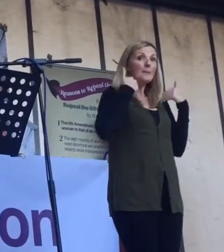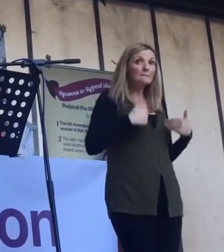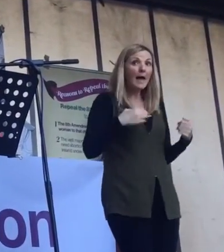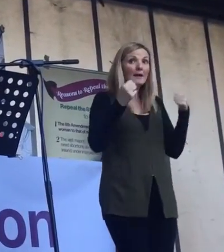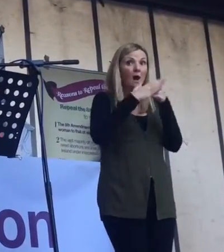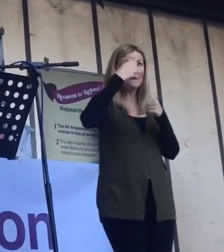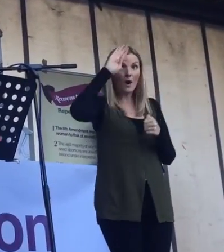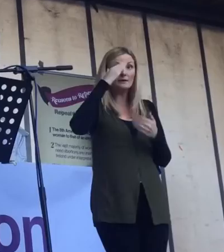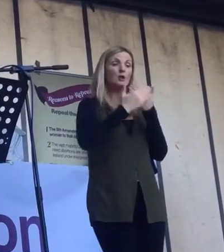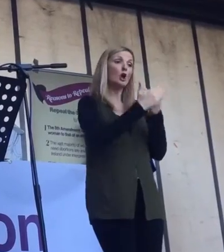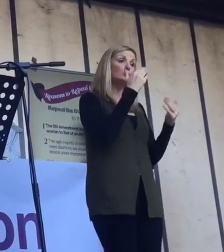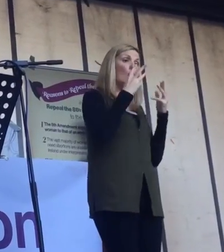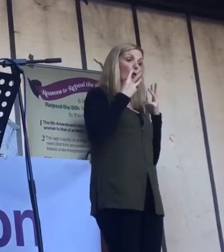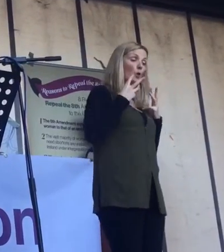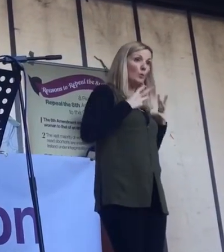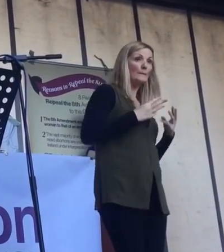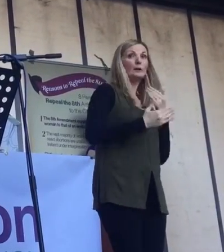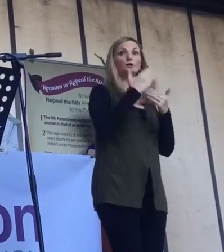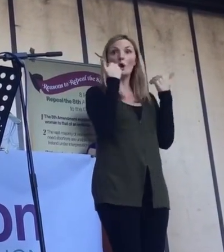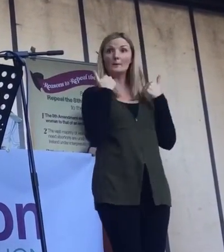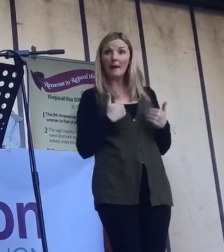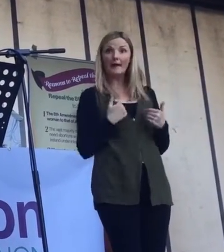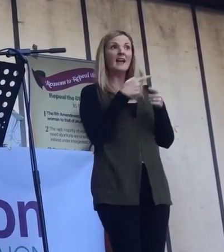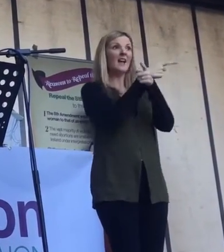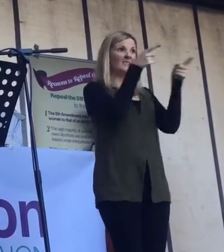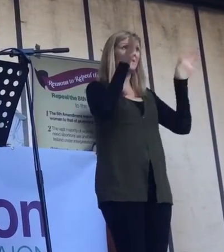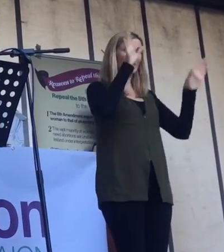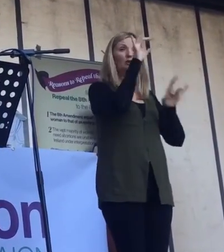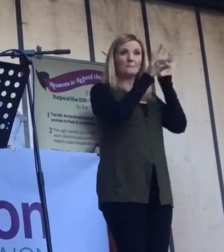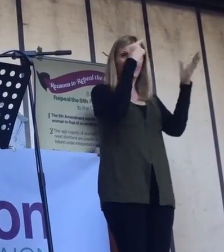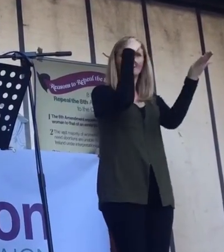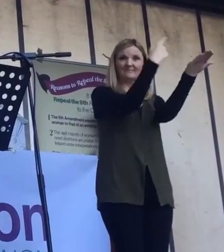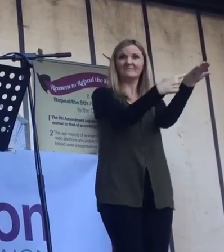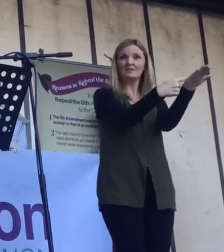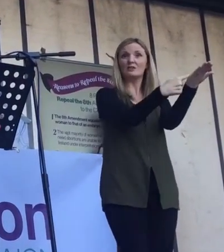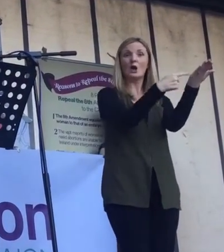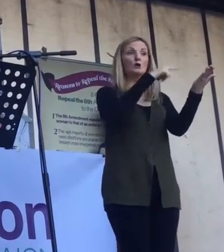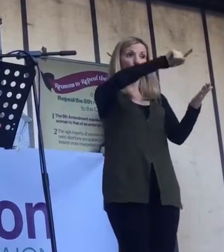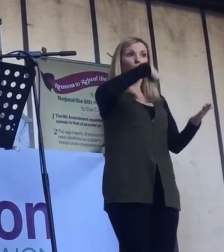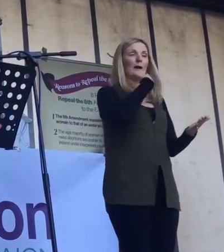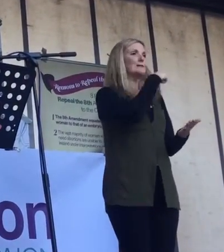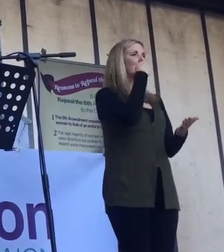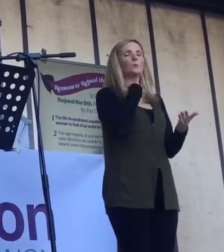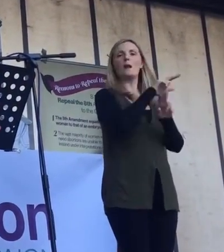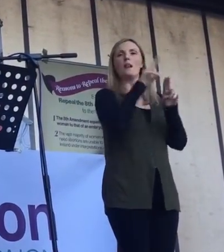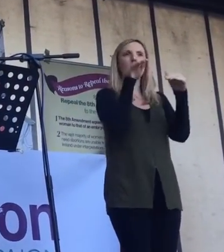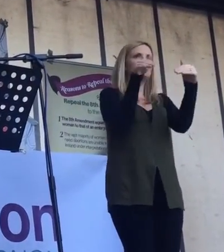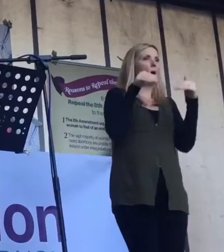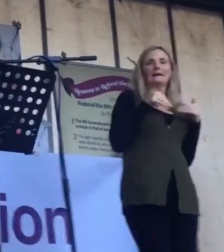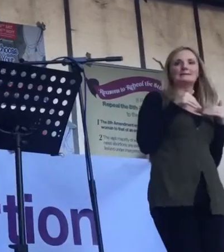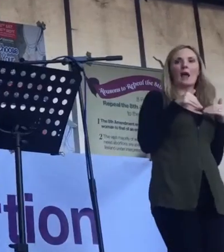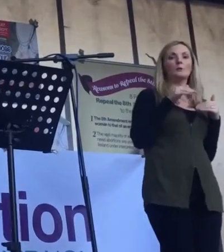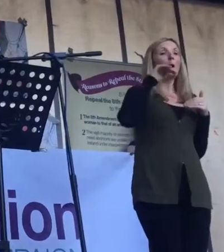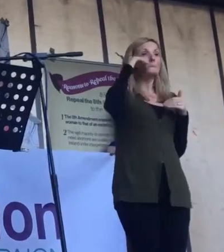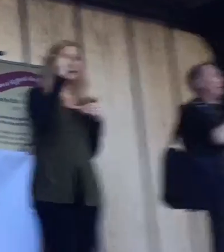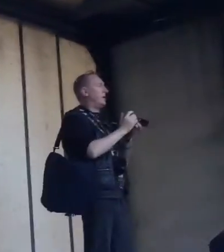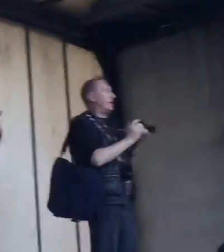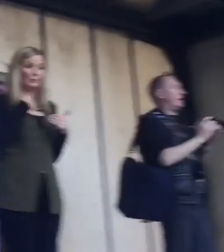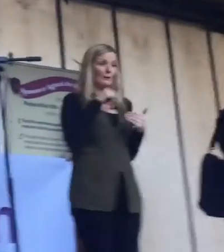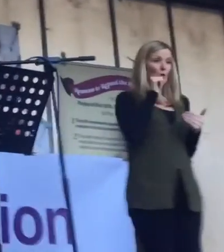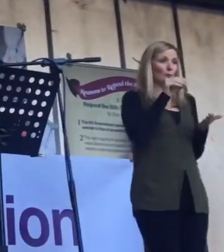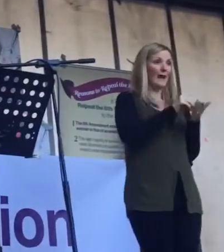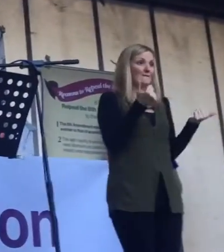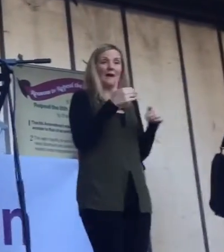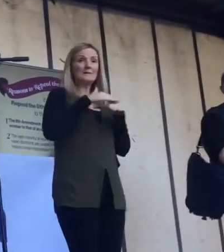Ireland Young women Young men Have made up their minds And we say We're not backing down Because we have no more